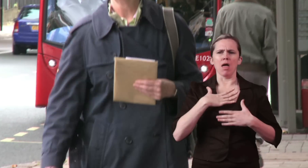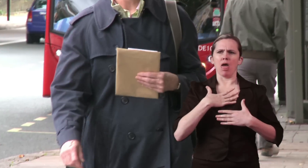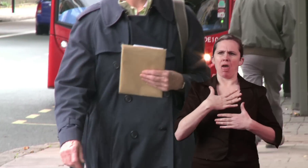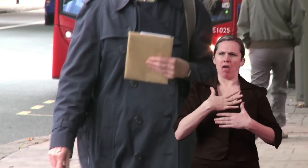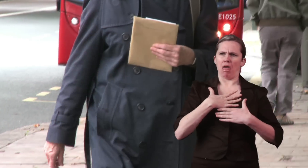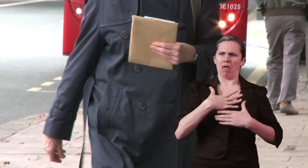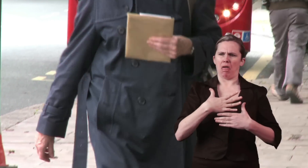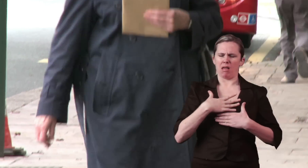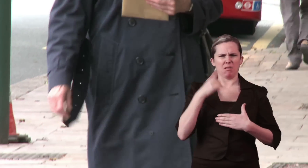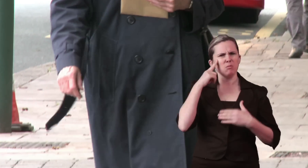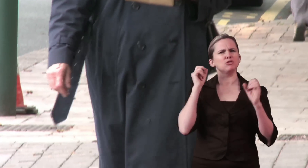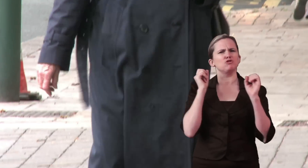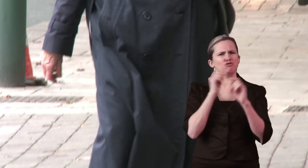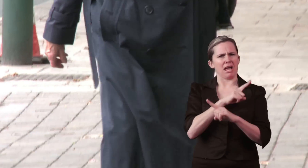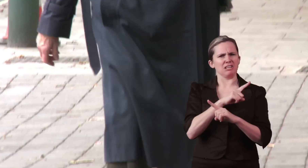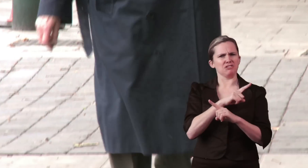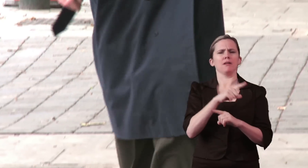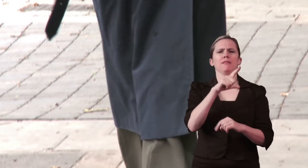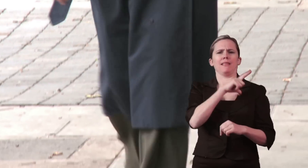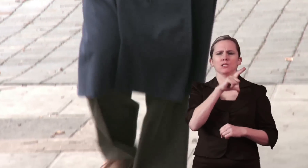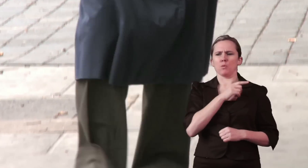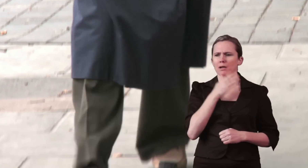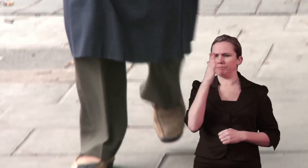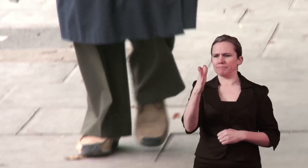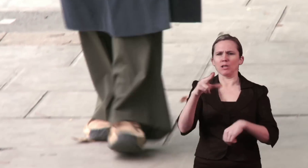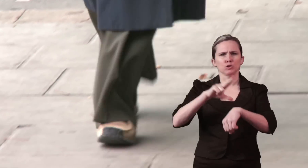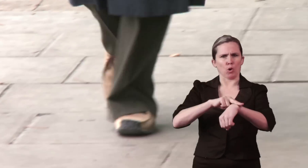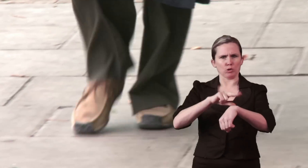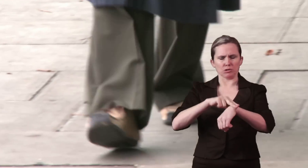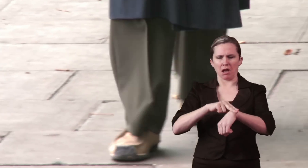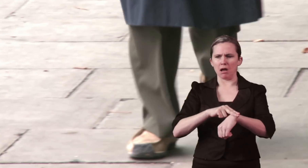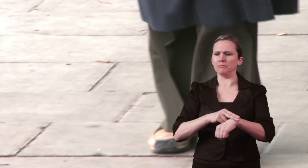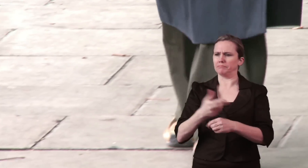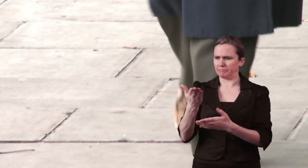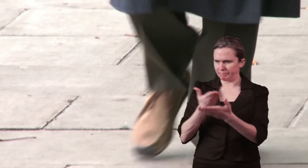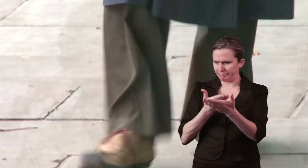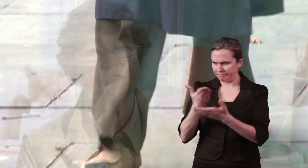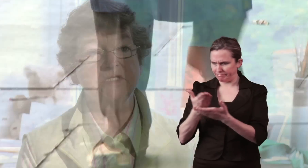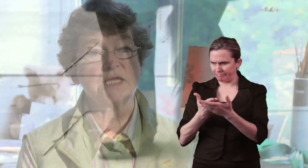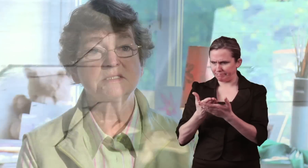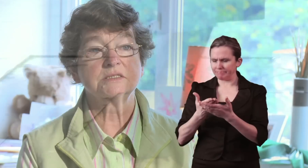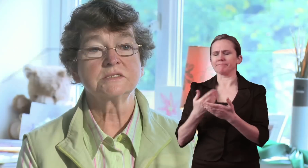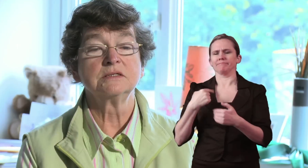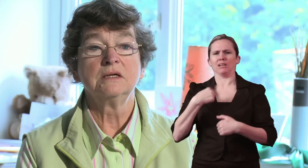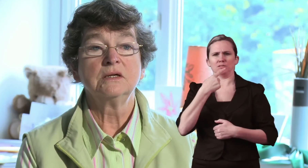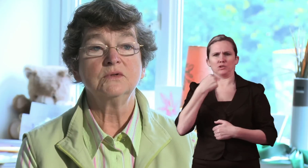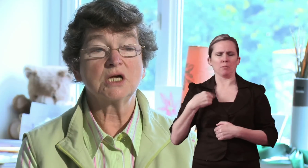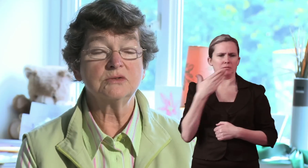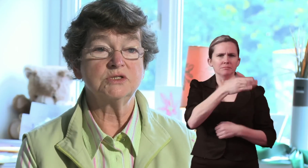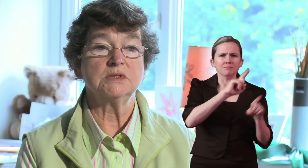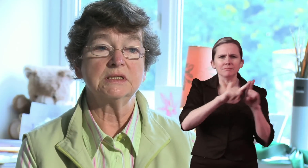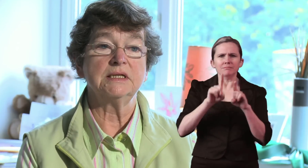and that's why I went to my doctor. She sent me for lots of tests which ultimately